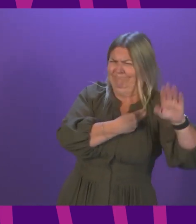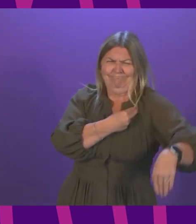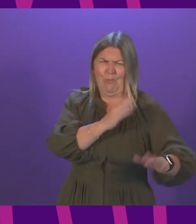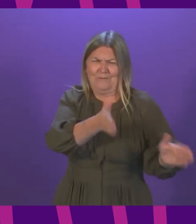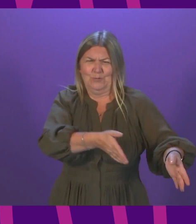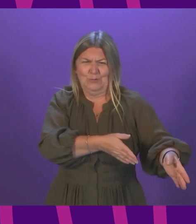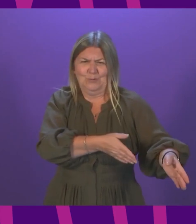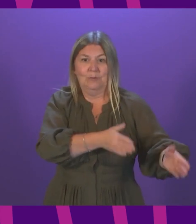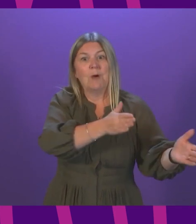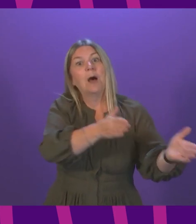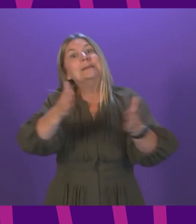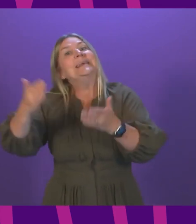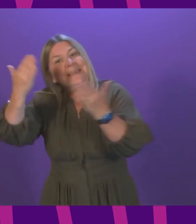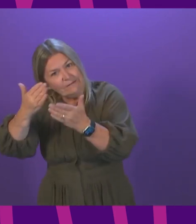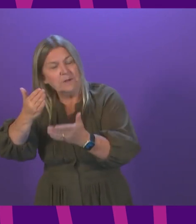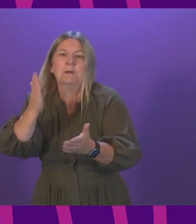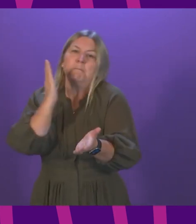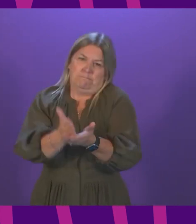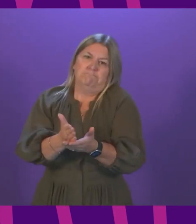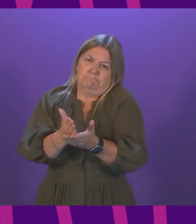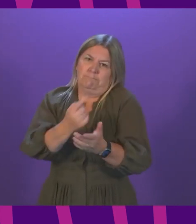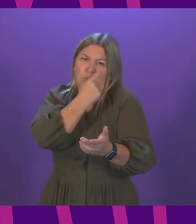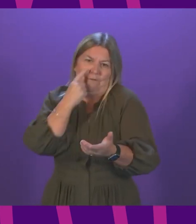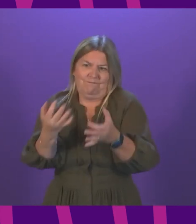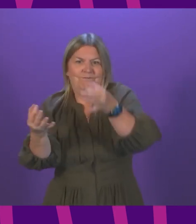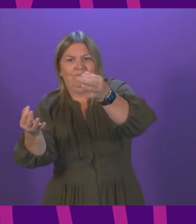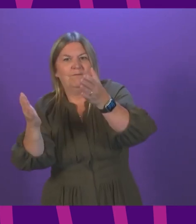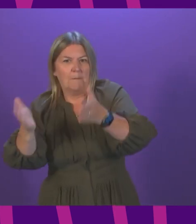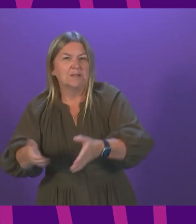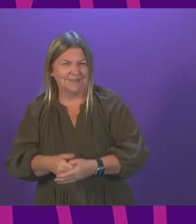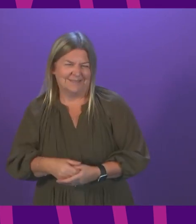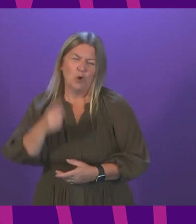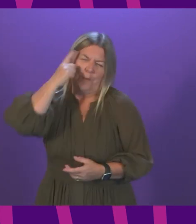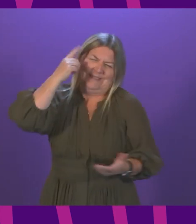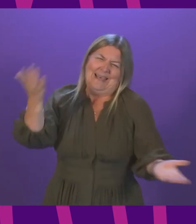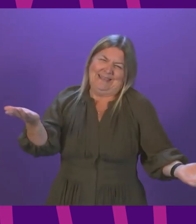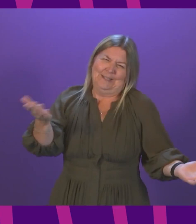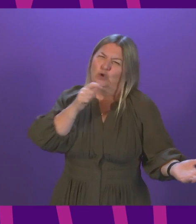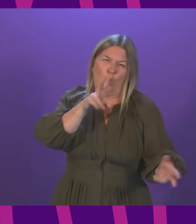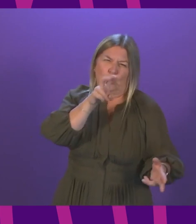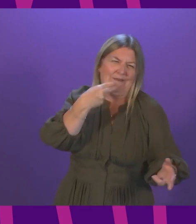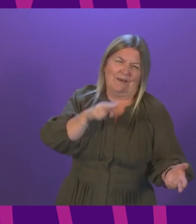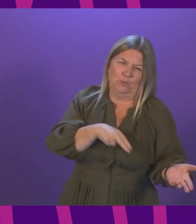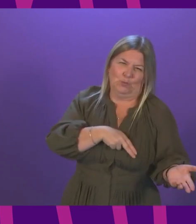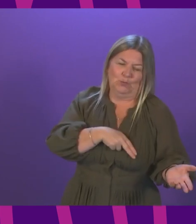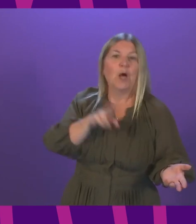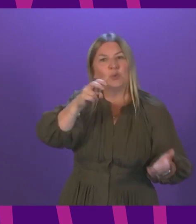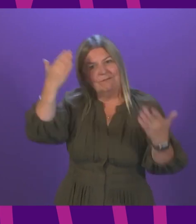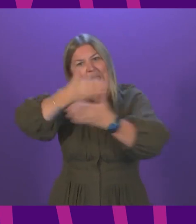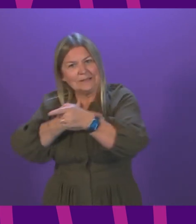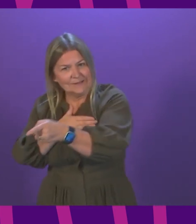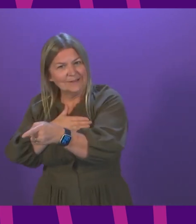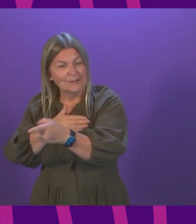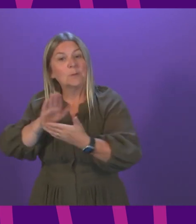it would be reasonable to check customers as they arrive. That's what we mean by common sense. A pragmatic approach will be encouraged so that